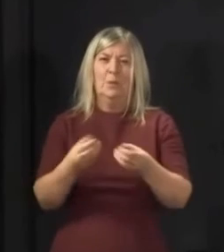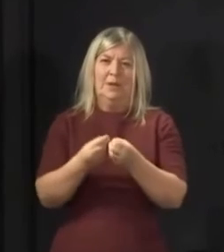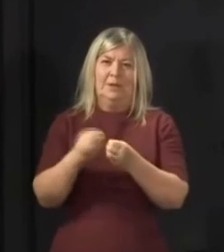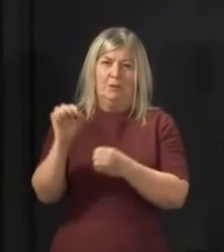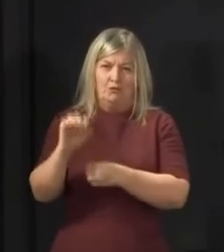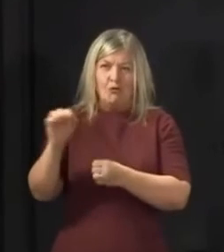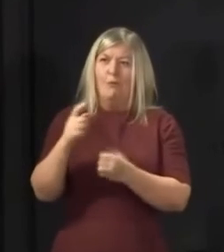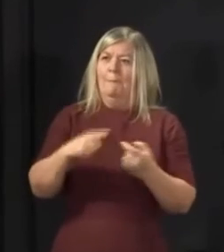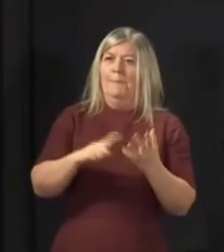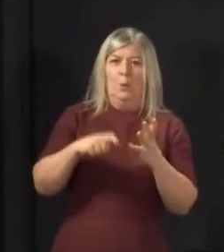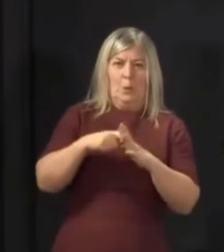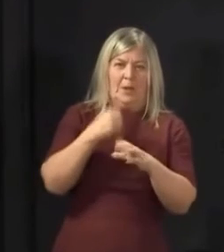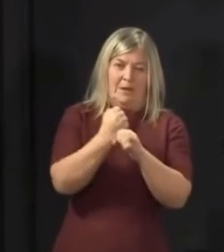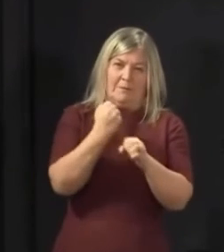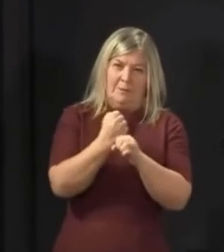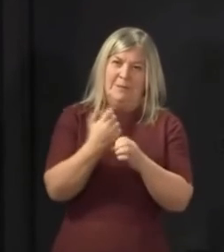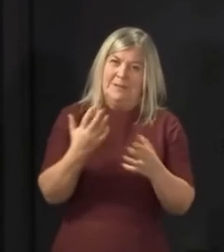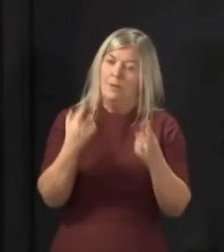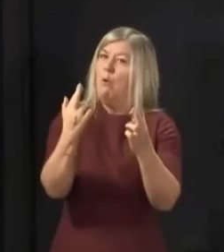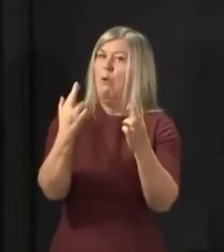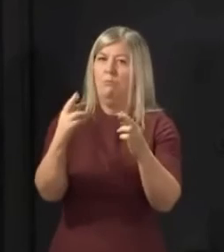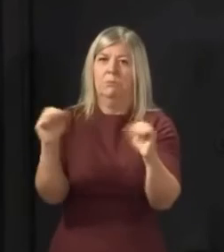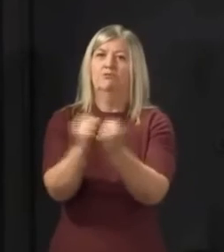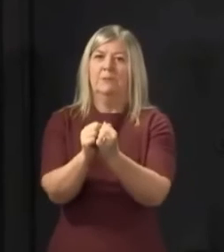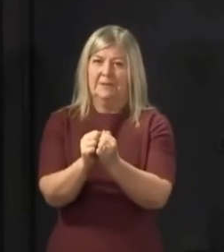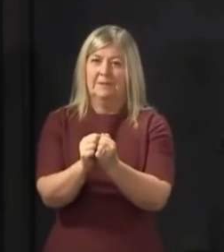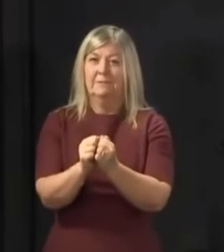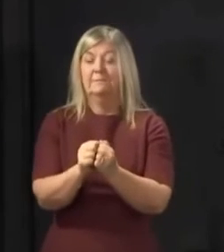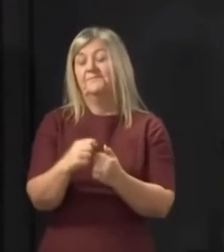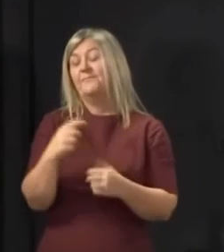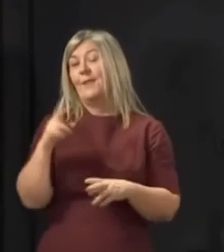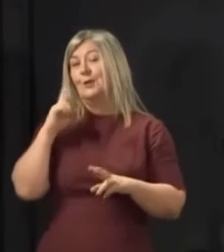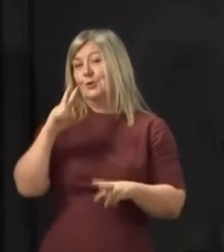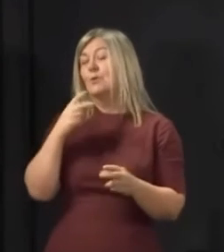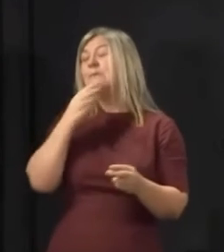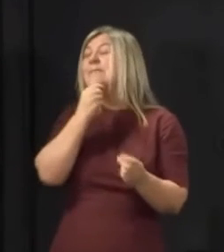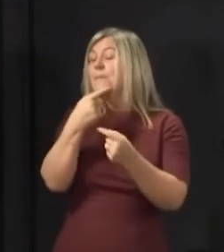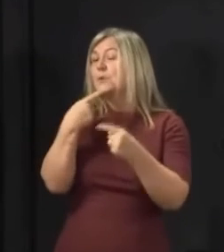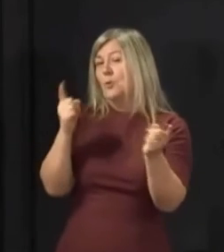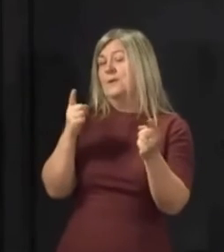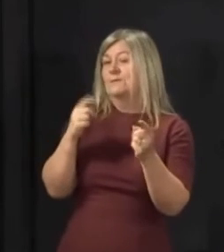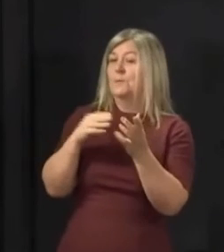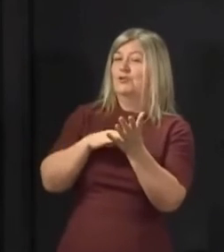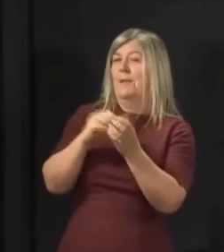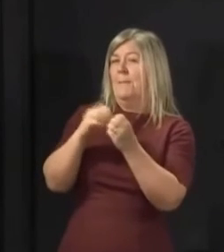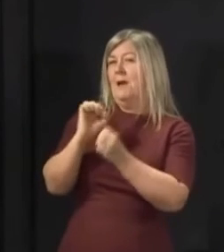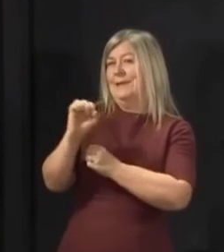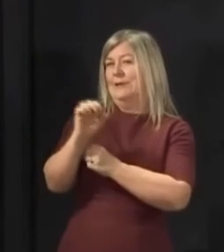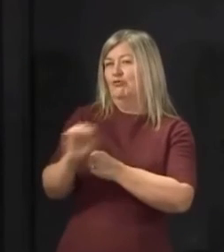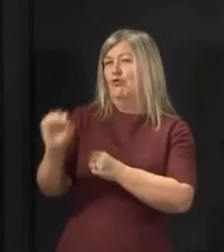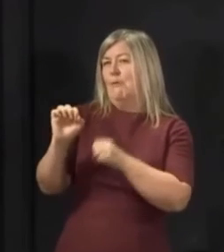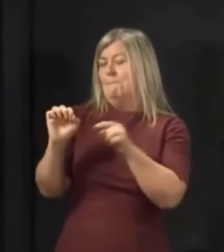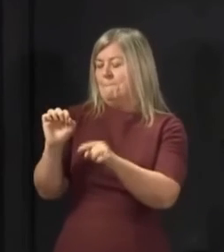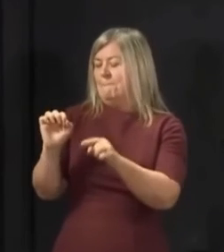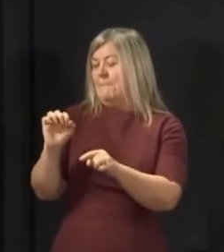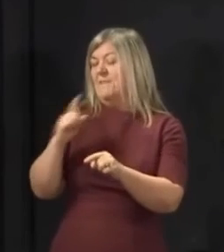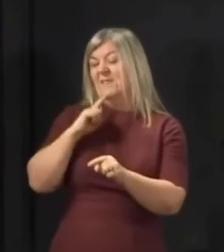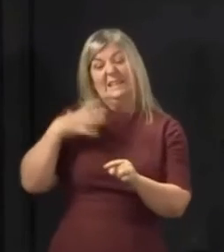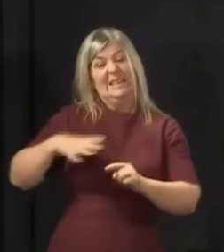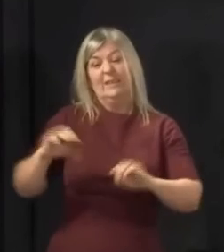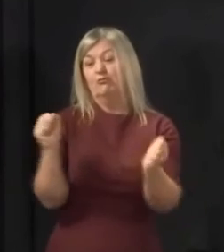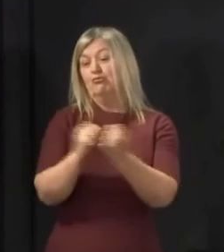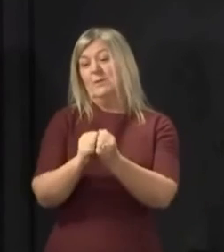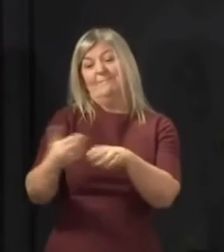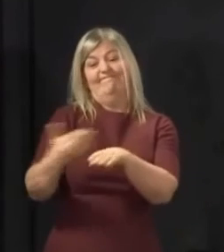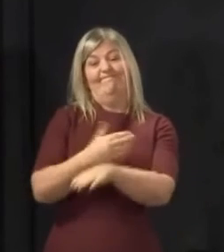end game now. Just before I came in here, I saw comments from Michelle Barney saying that agreement really has to be reached by Wednesday. So